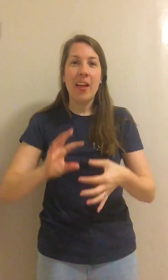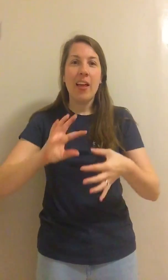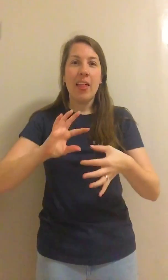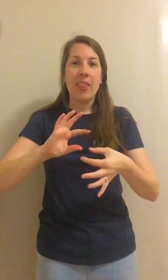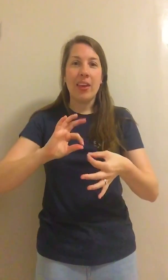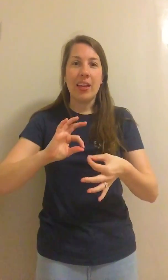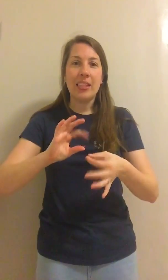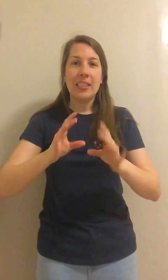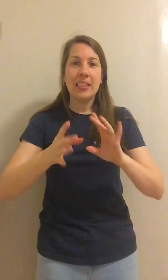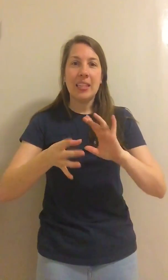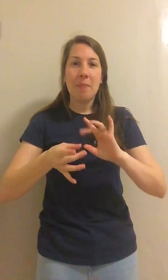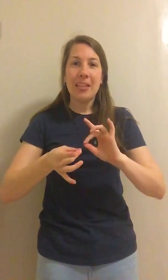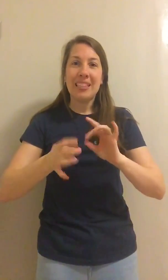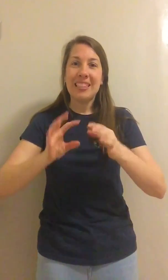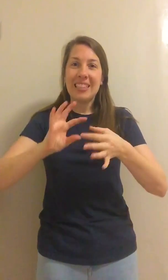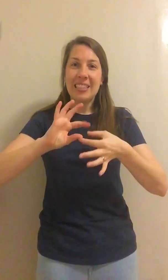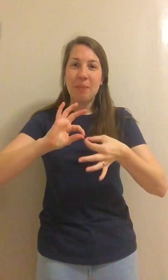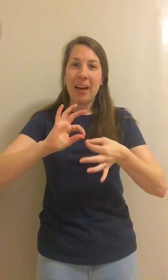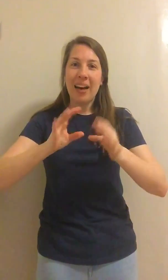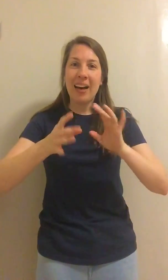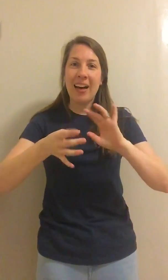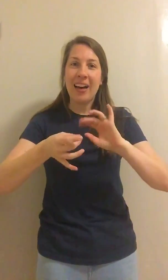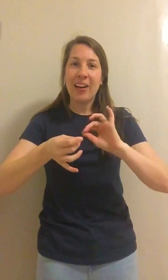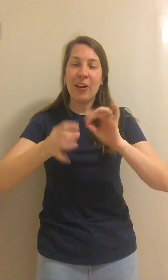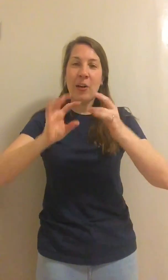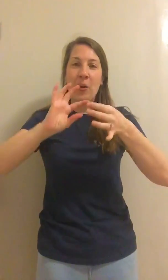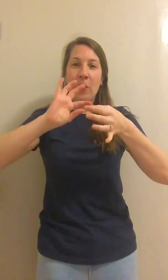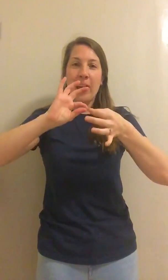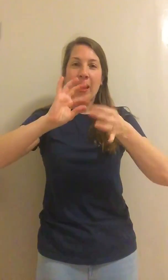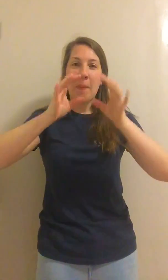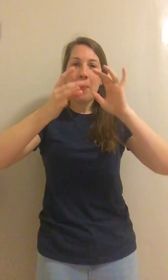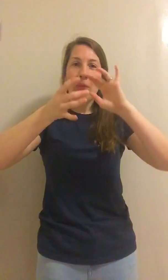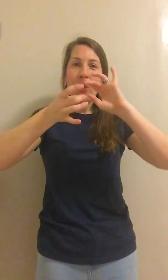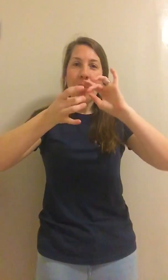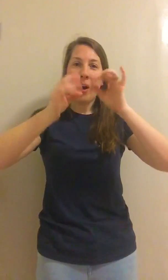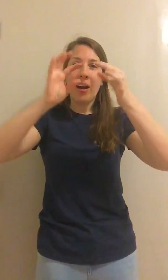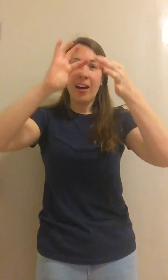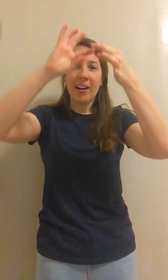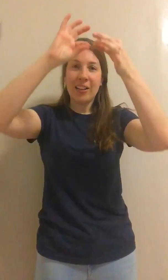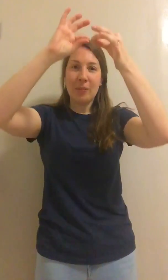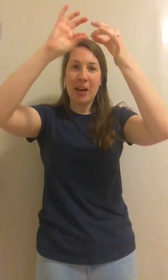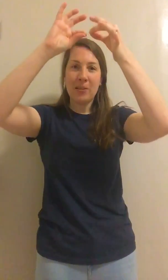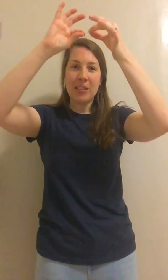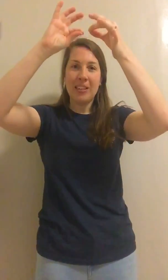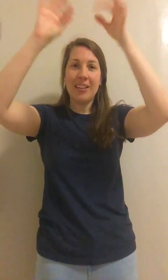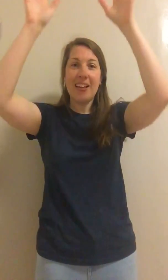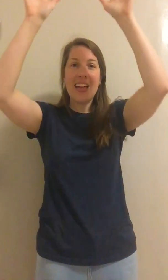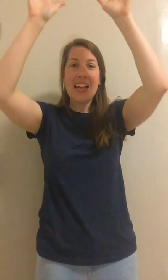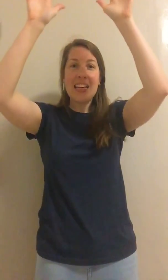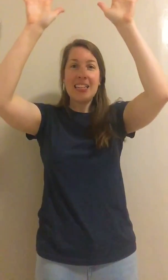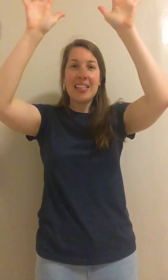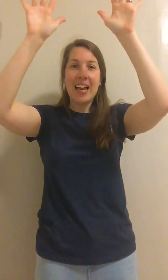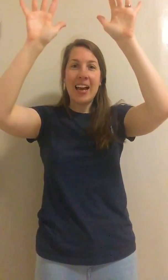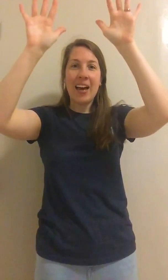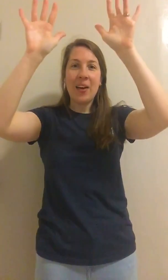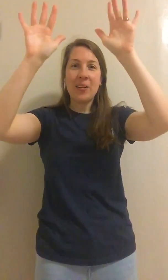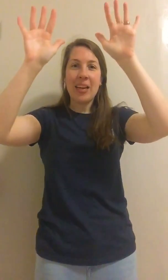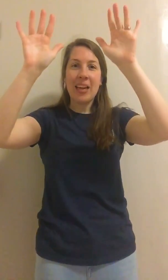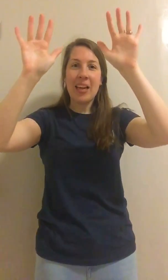The itsy-bisty spider went up the water spout. Down came